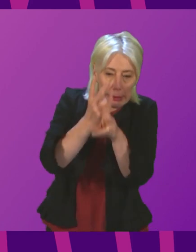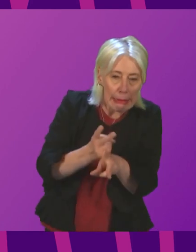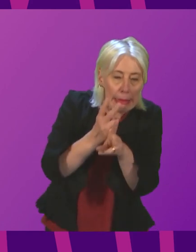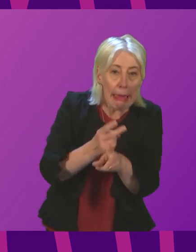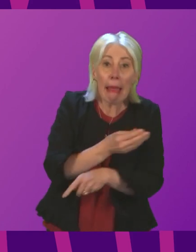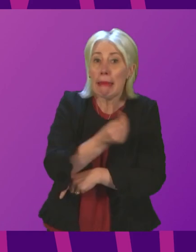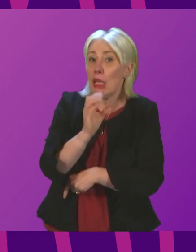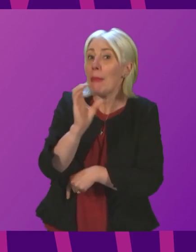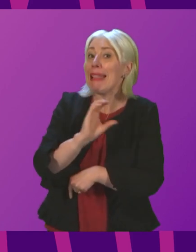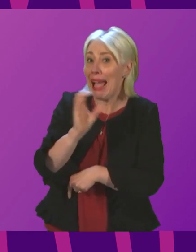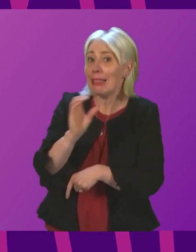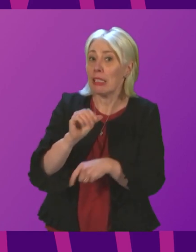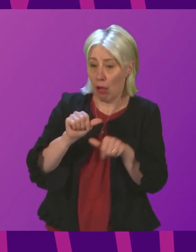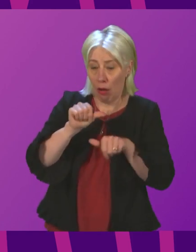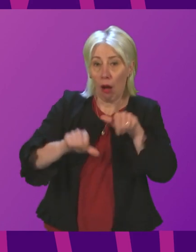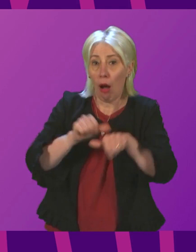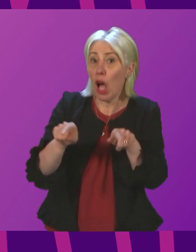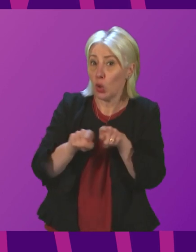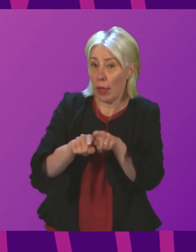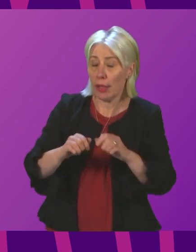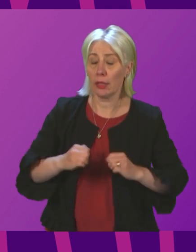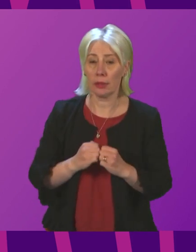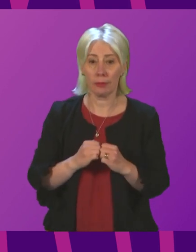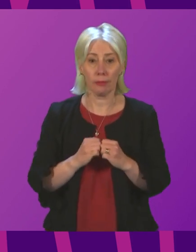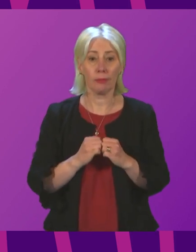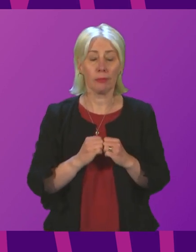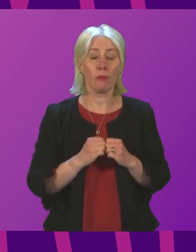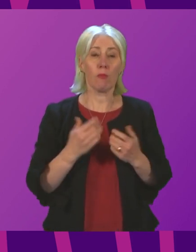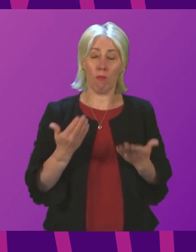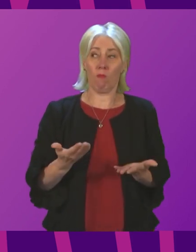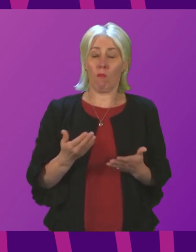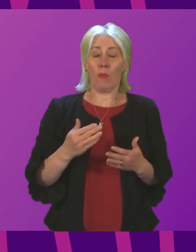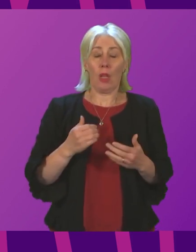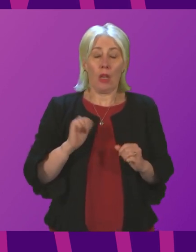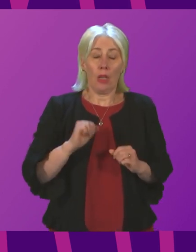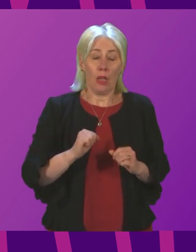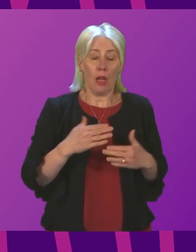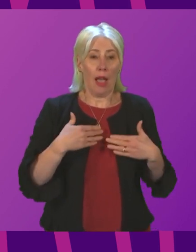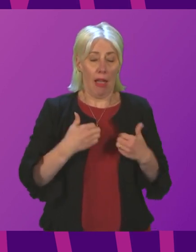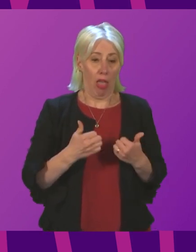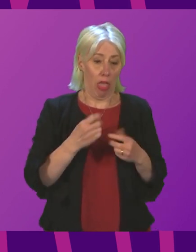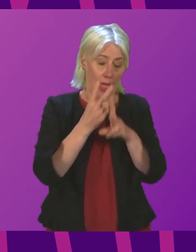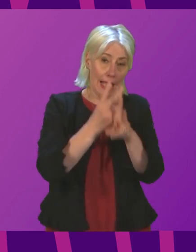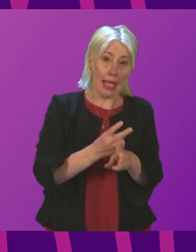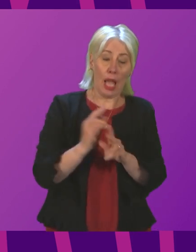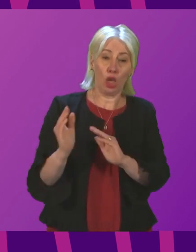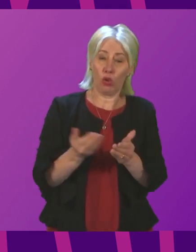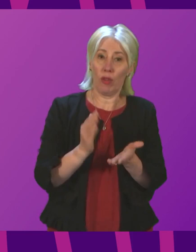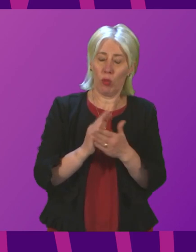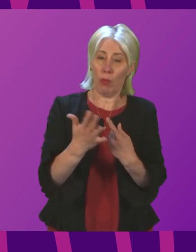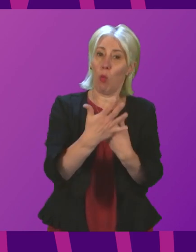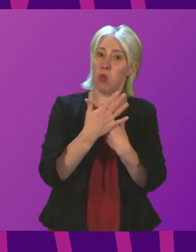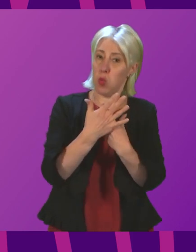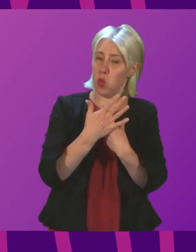Cabinet Secretary, Hamza Youssef. Our health and care system is under extreme pressure due to the direct and indirect consequences